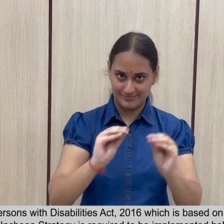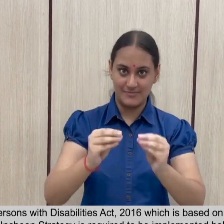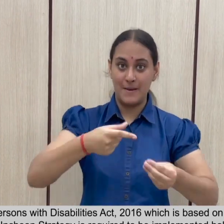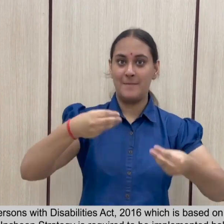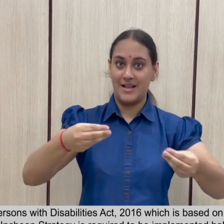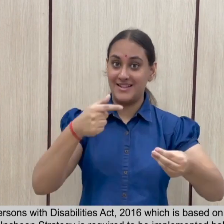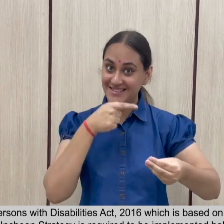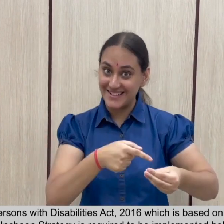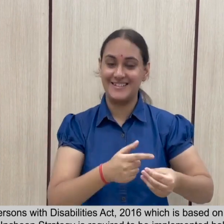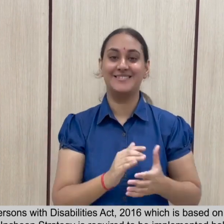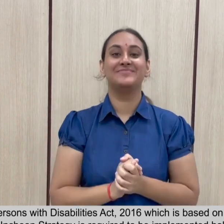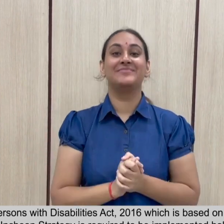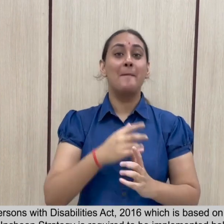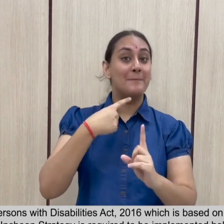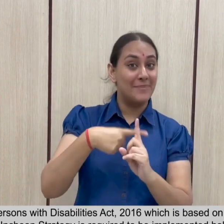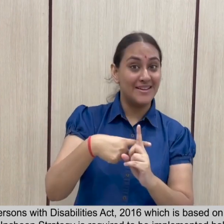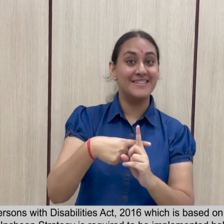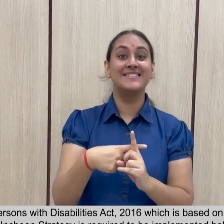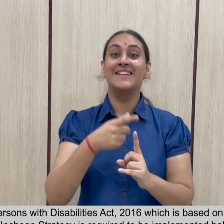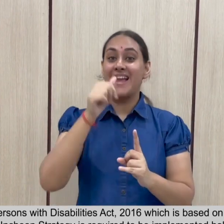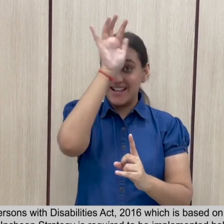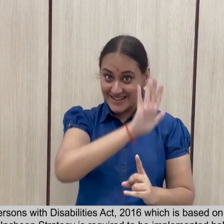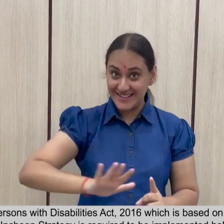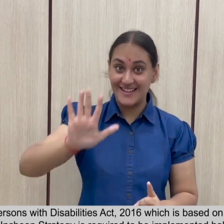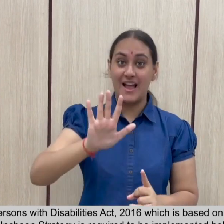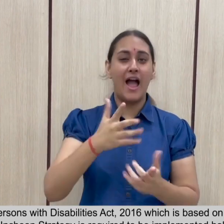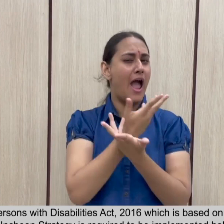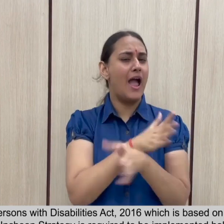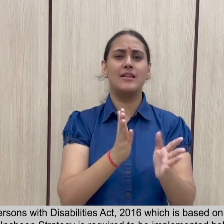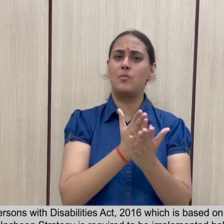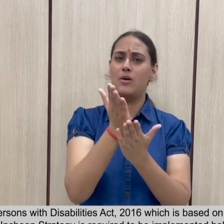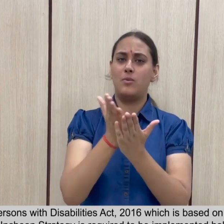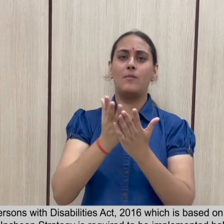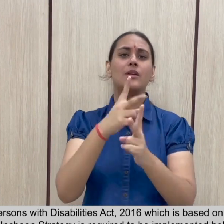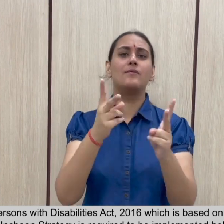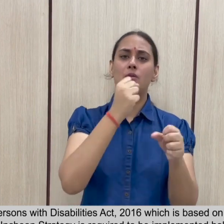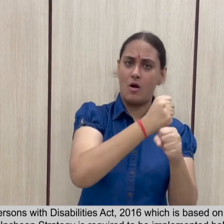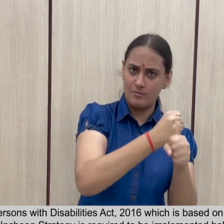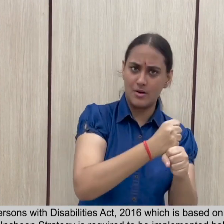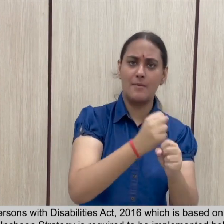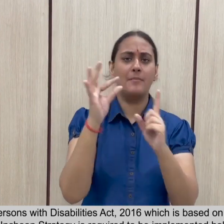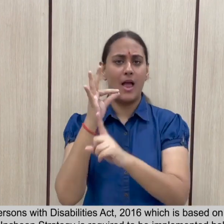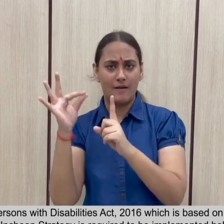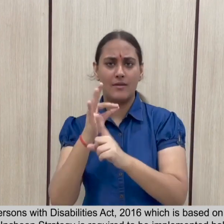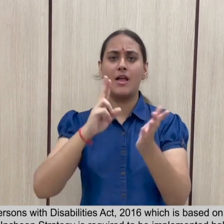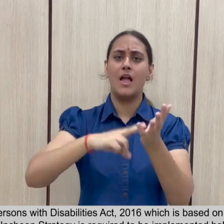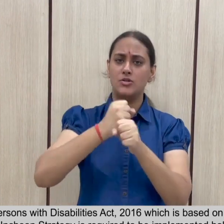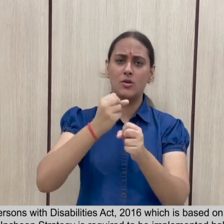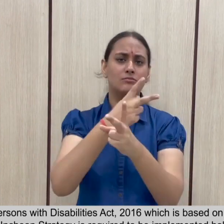on the principle of the UNCRPD and also the spirit of Incheon strategy is required to be